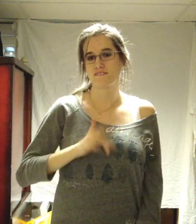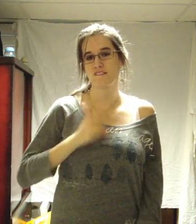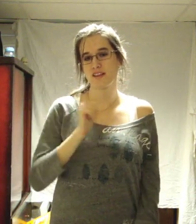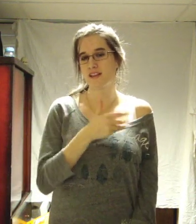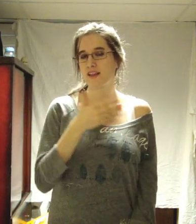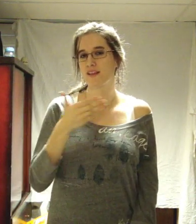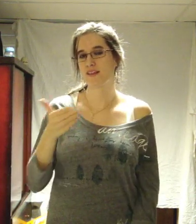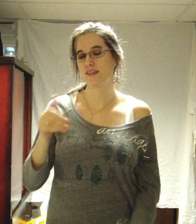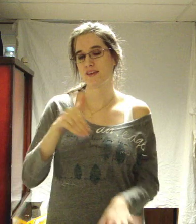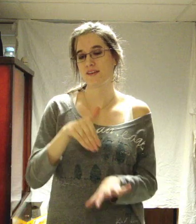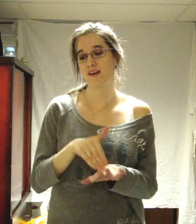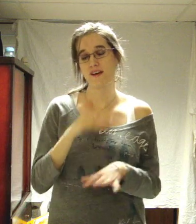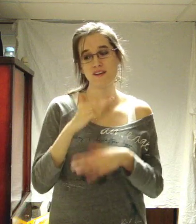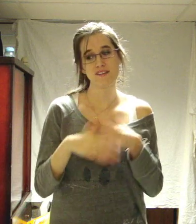anything at all